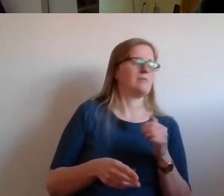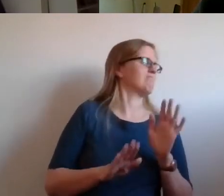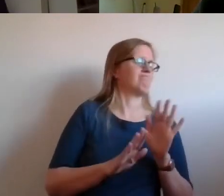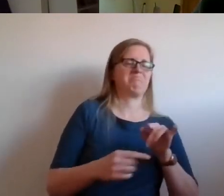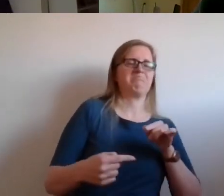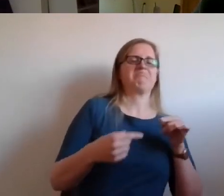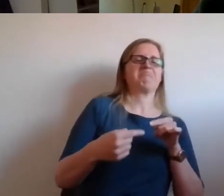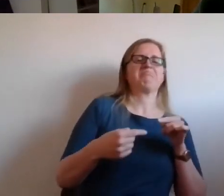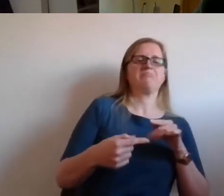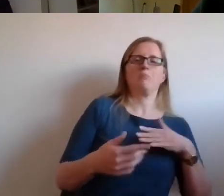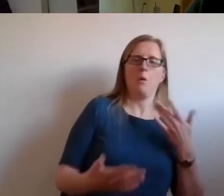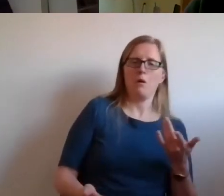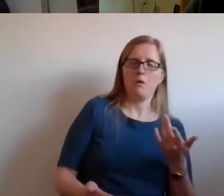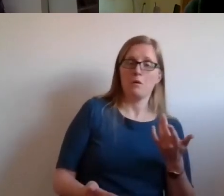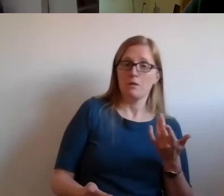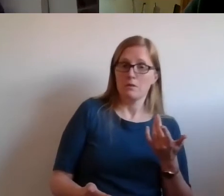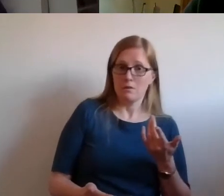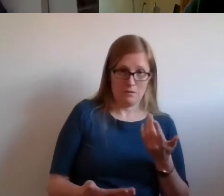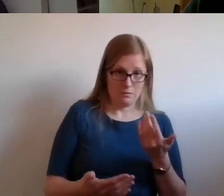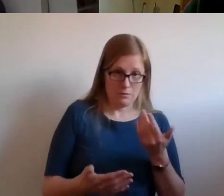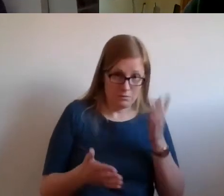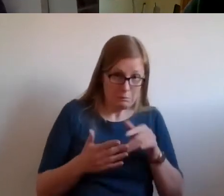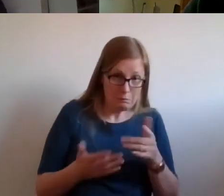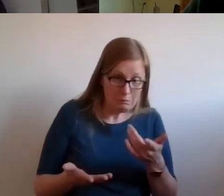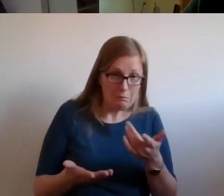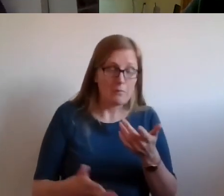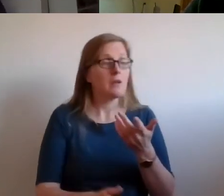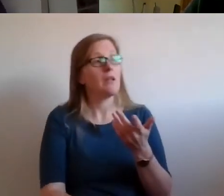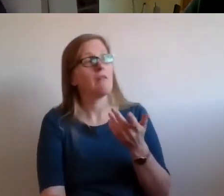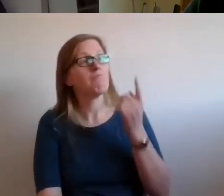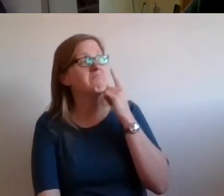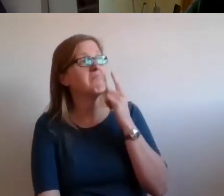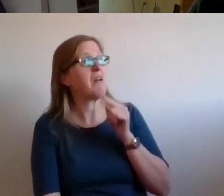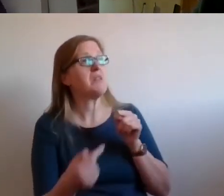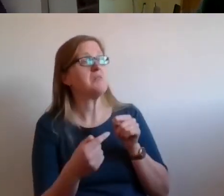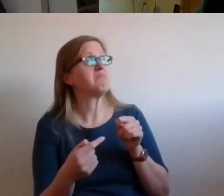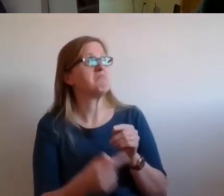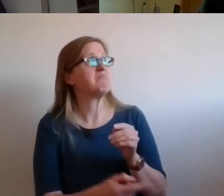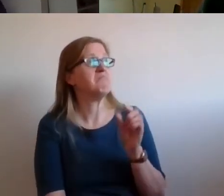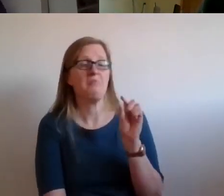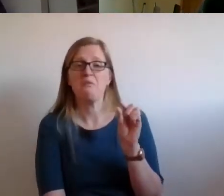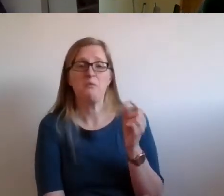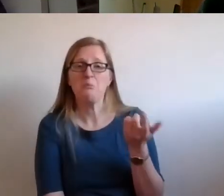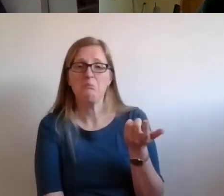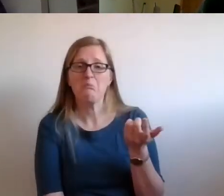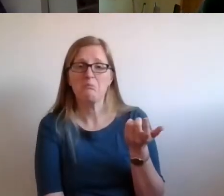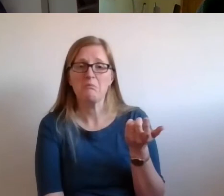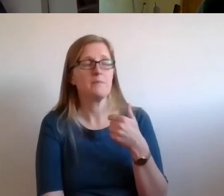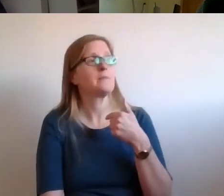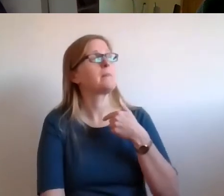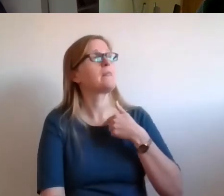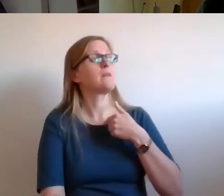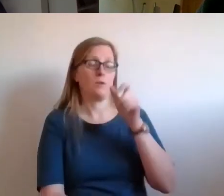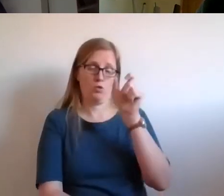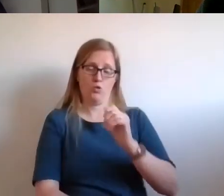Yeah, thanks Barbara. Very little. I think, you know, I was chair of the Scottish Human Rights